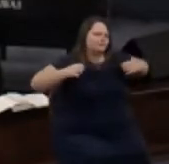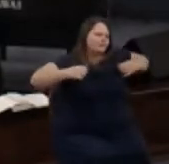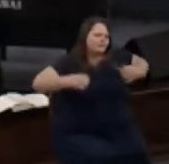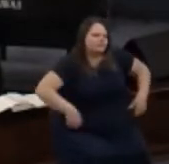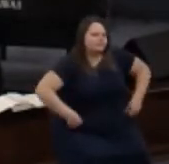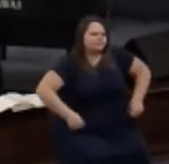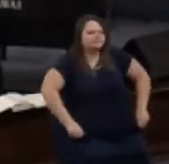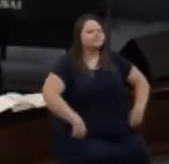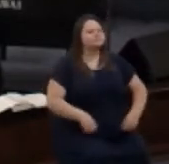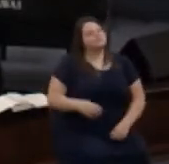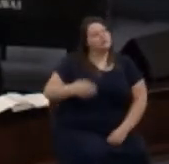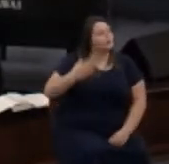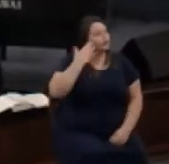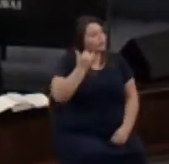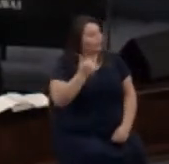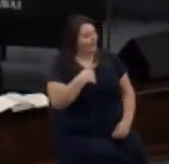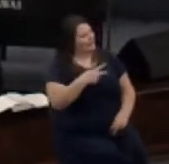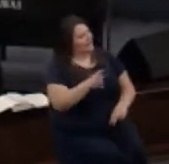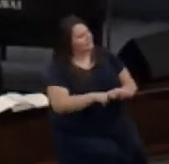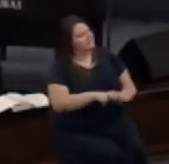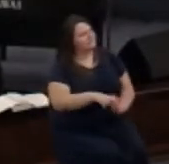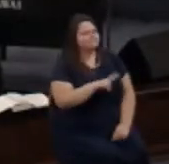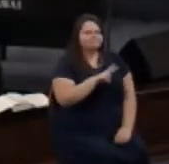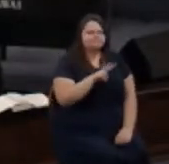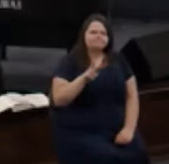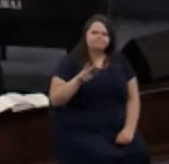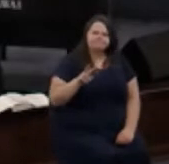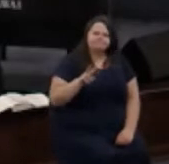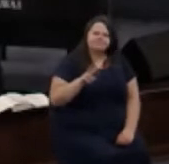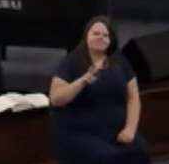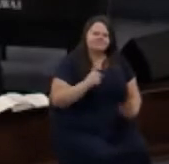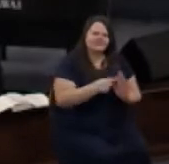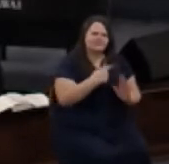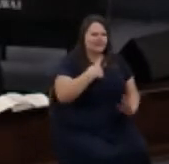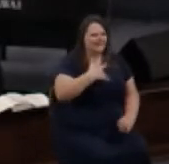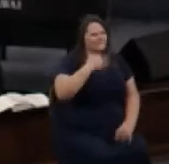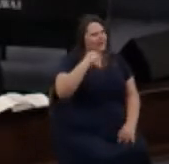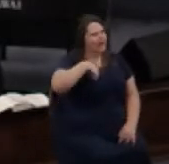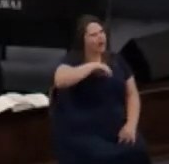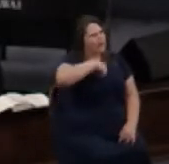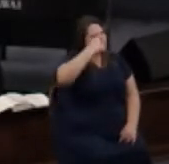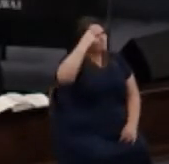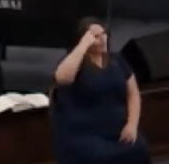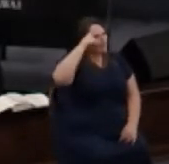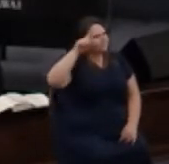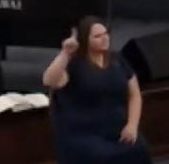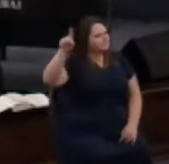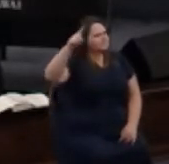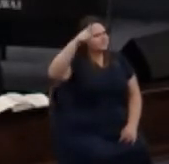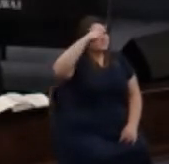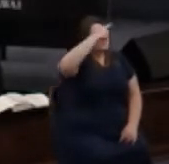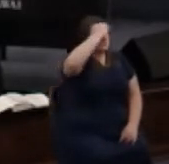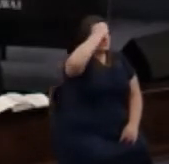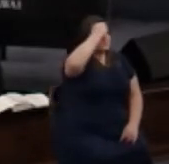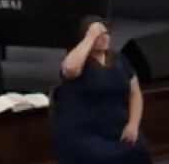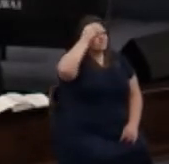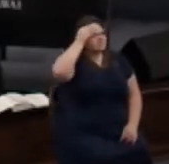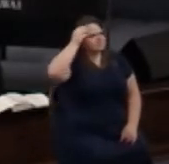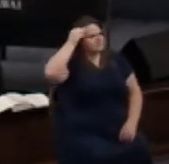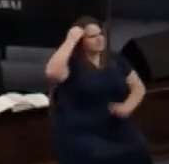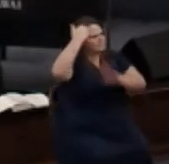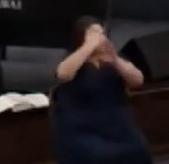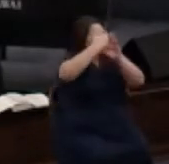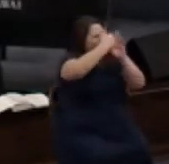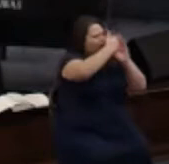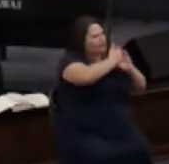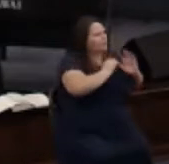because as I sit and I look I sometimes think our minds are wandering we all have our projects that we're concerned with